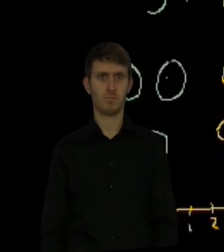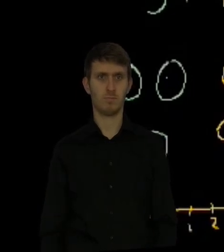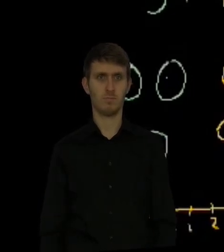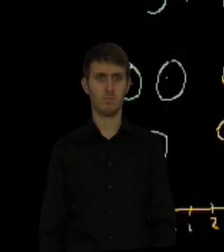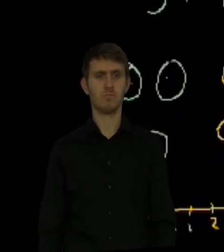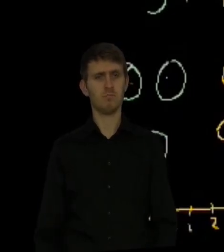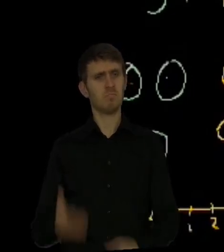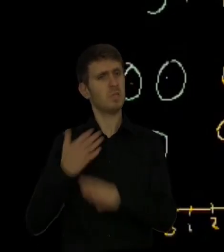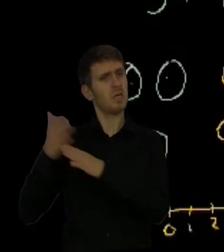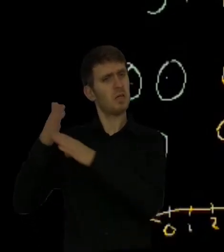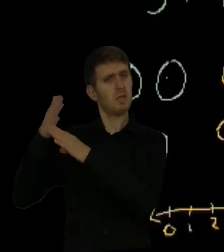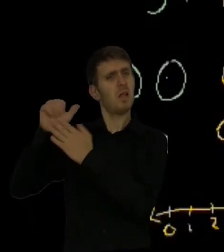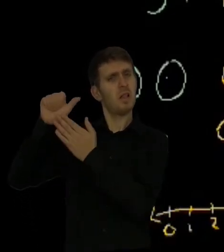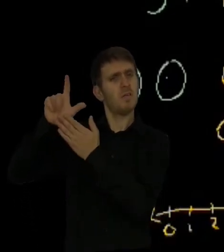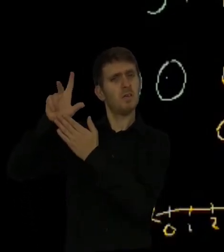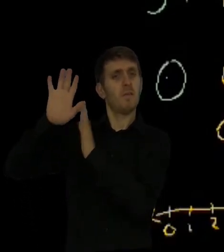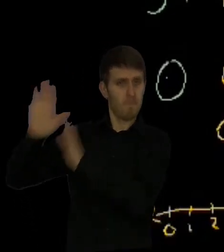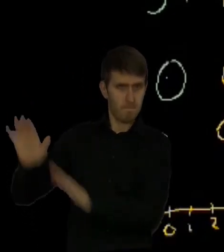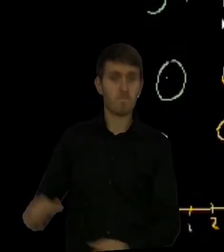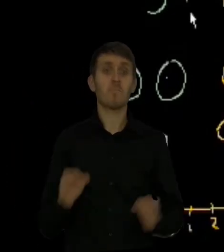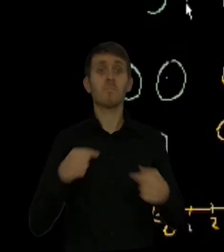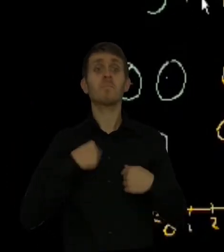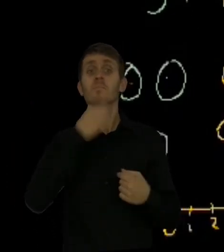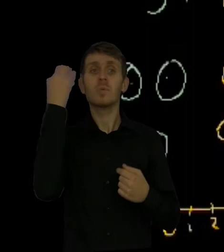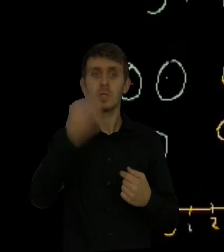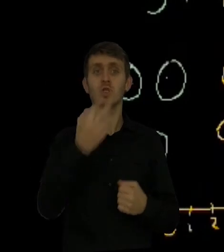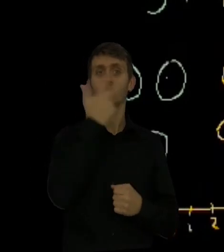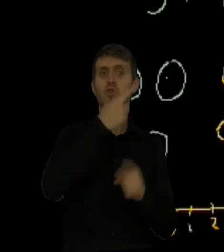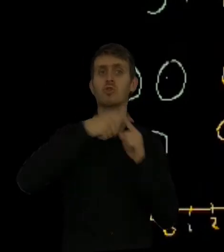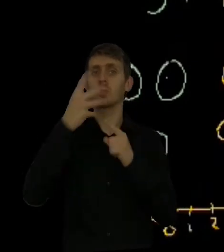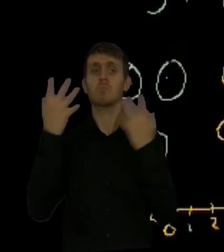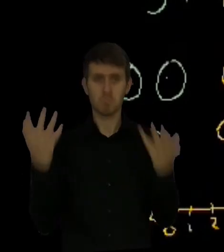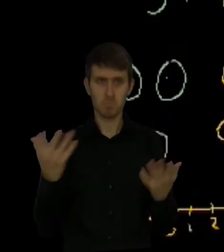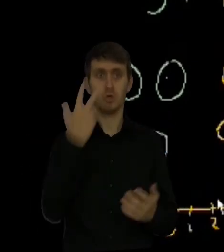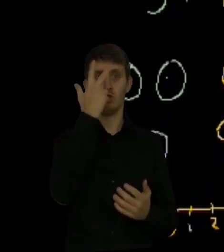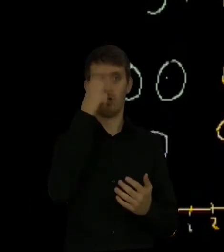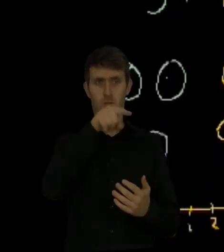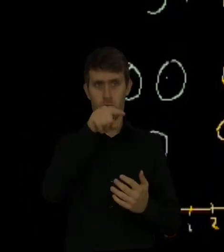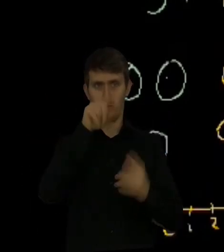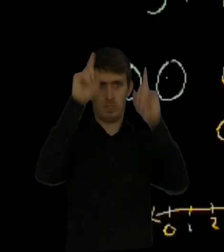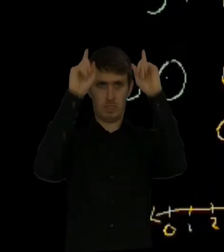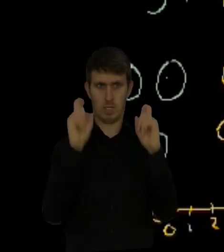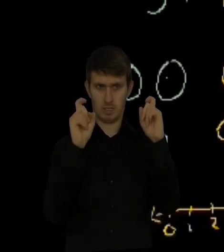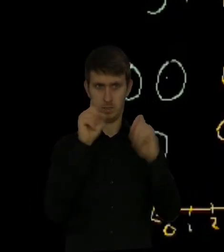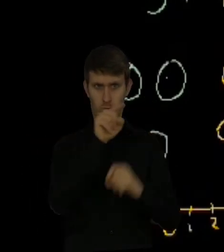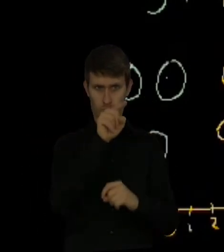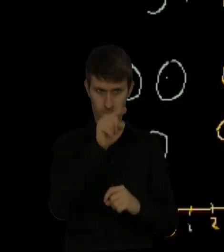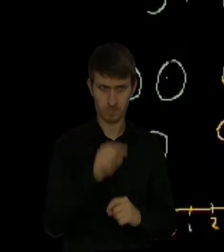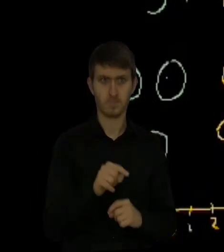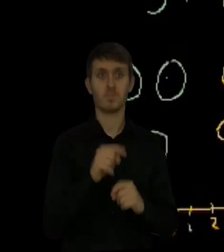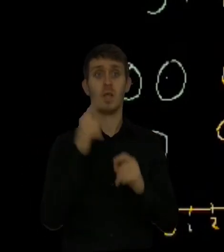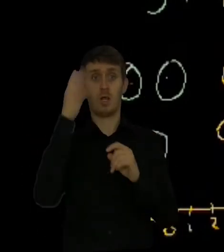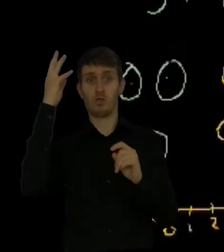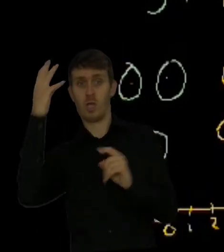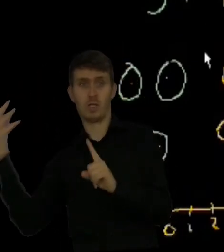10. Keeps going, 11. So we're saying 3 plus 4. So let's start at 3. So I have